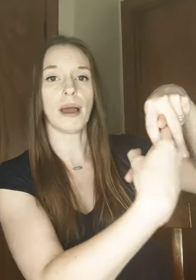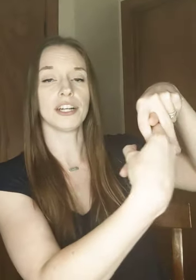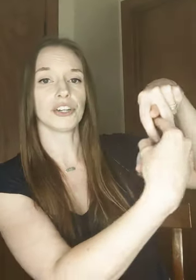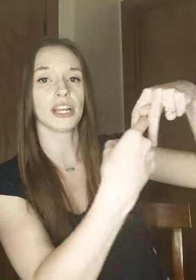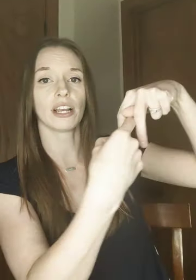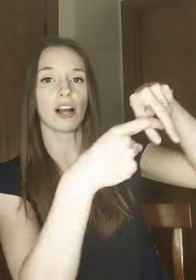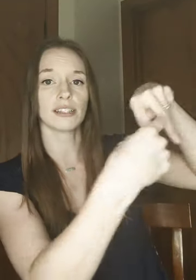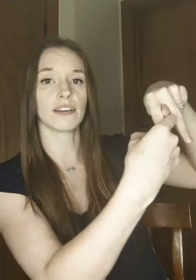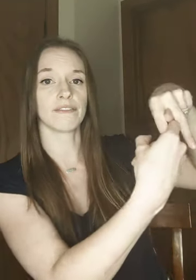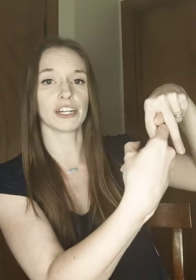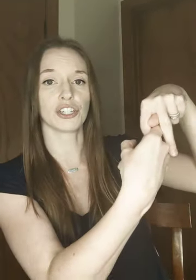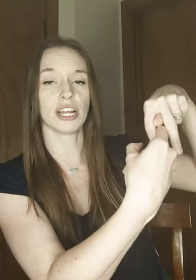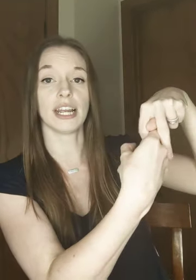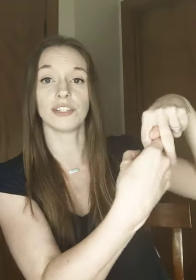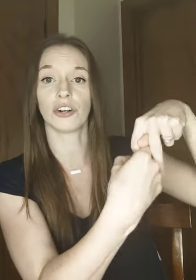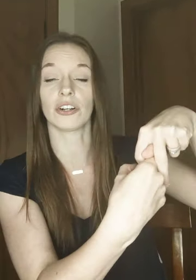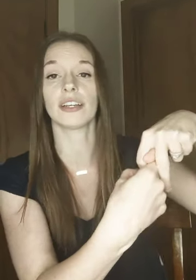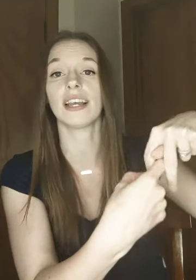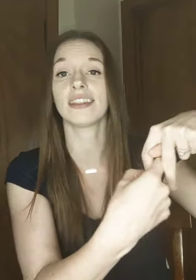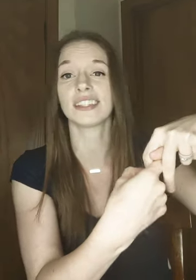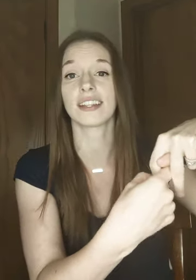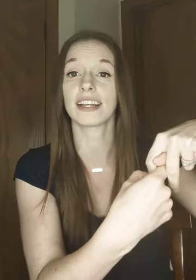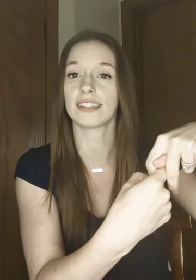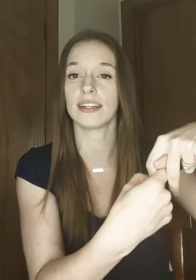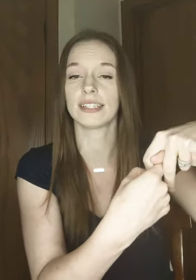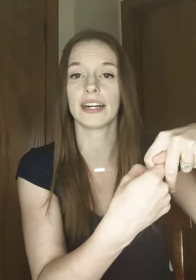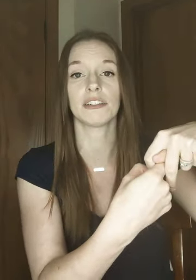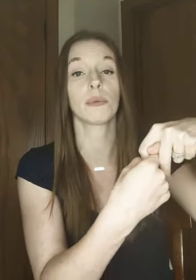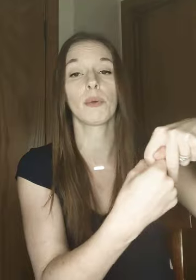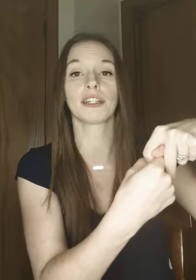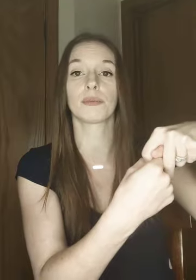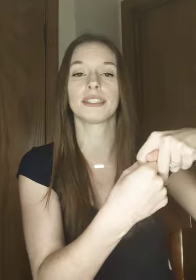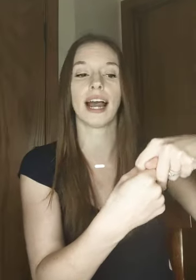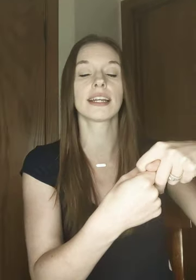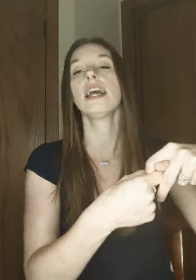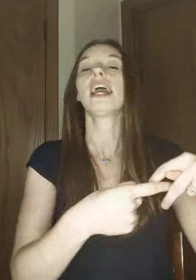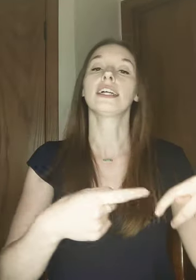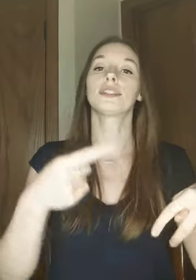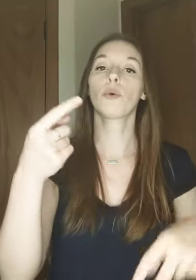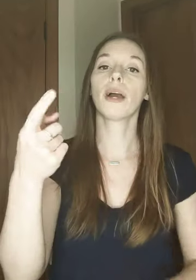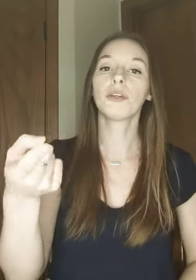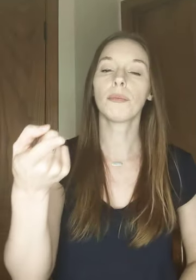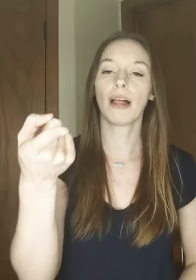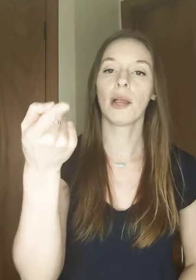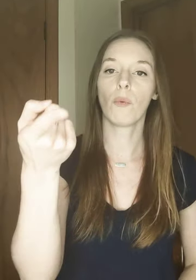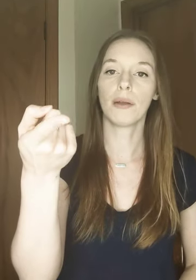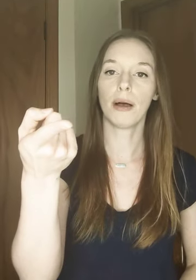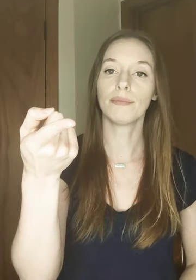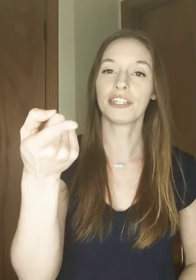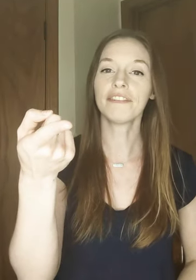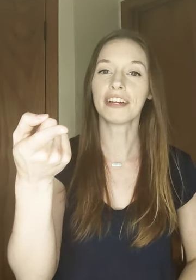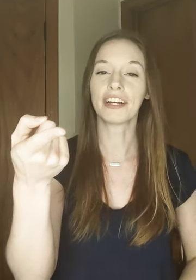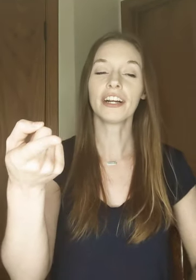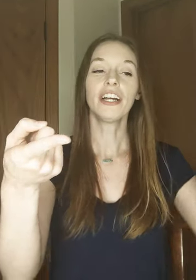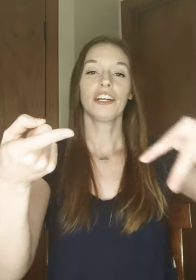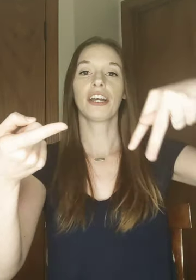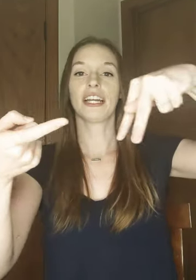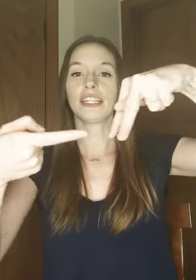penetrating and causing friction internally and this like I said is the area we want to protect and so when you apply one pump to your finger you're going to